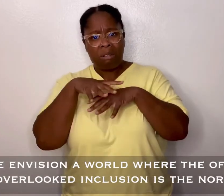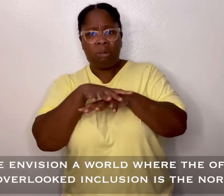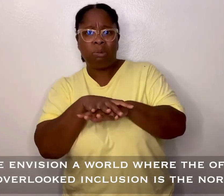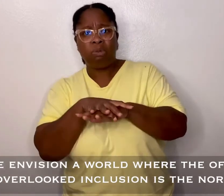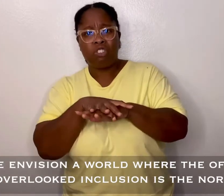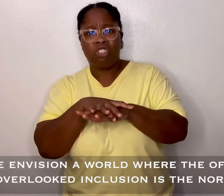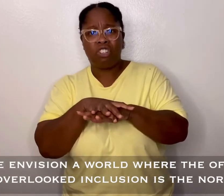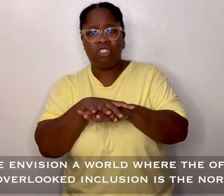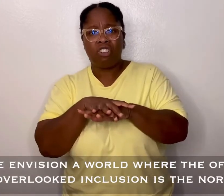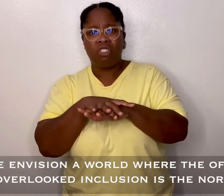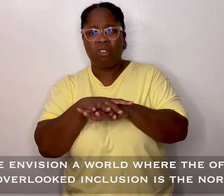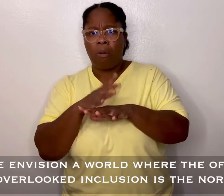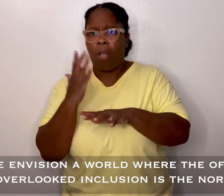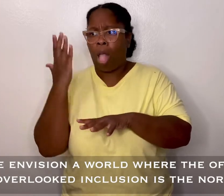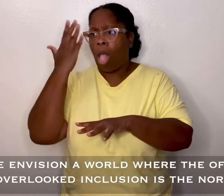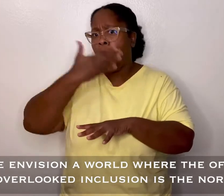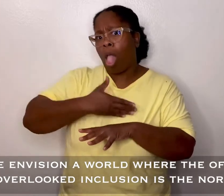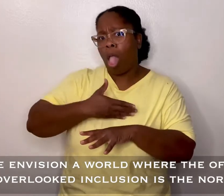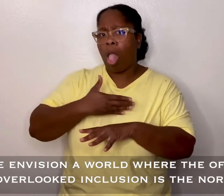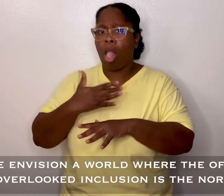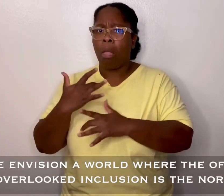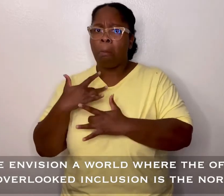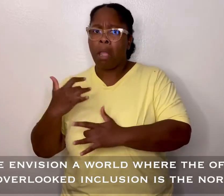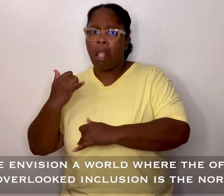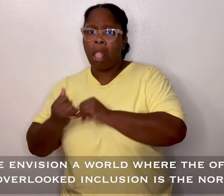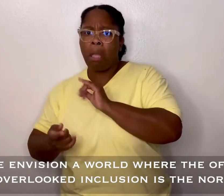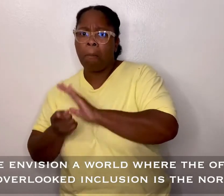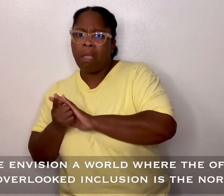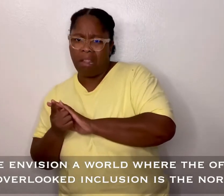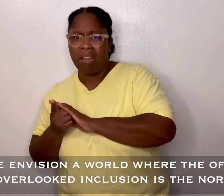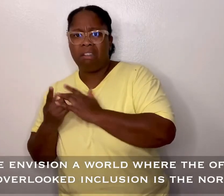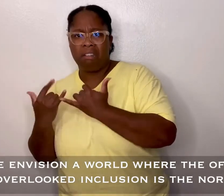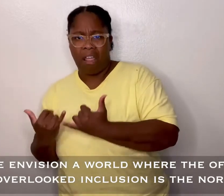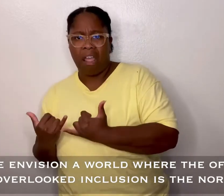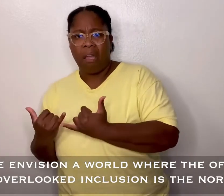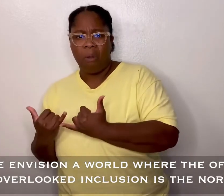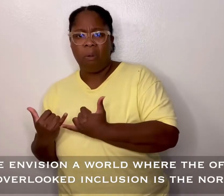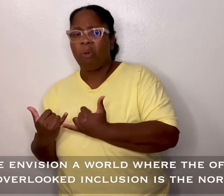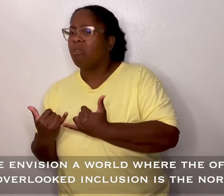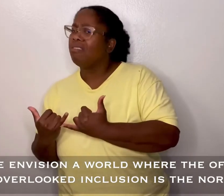We envision a world where the often overlooked inclusion is a norm.